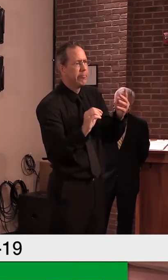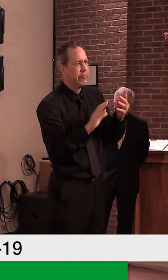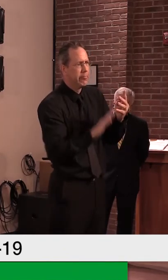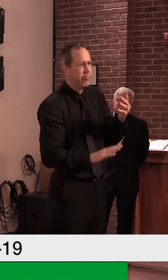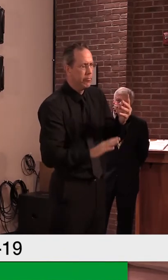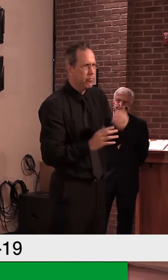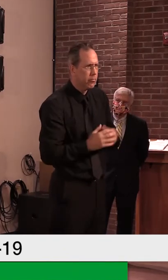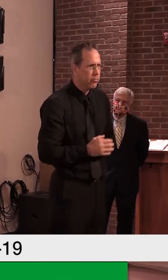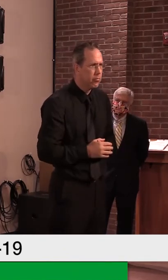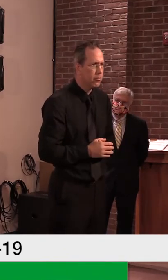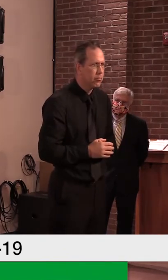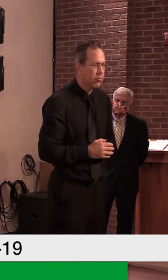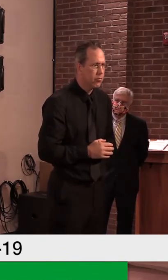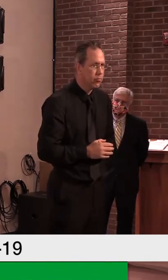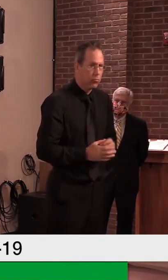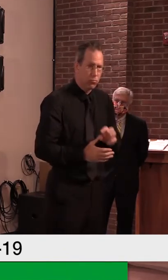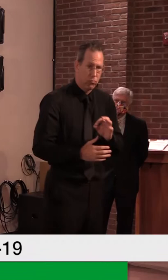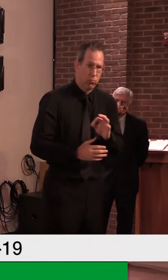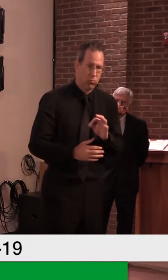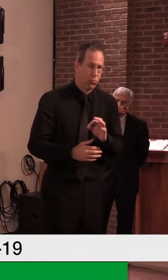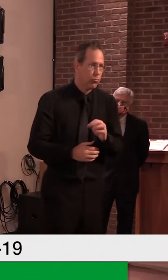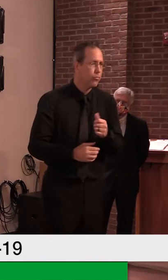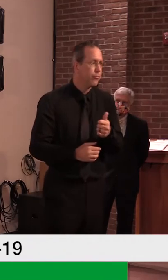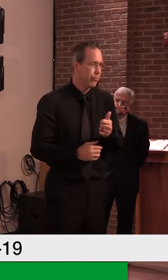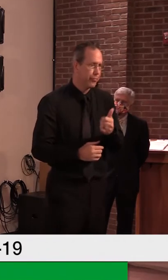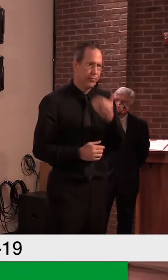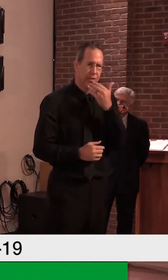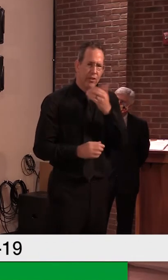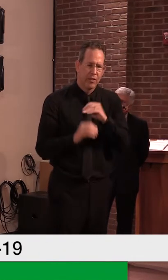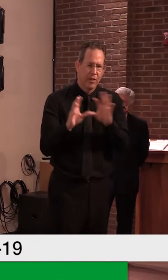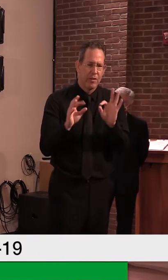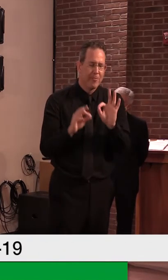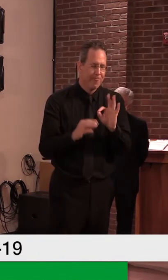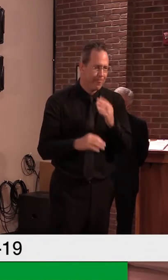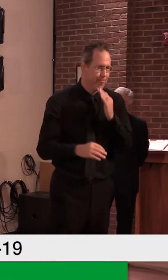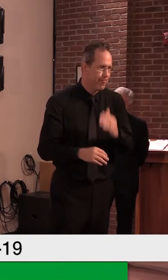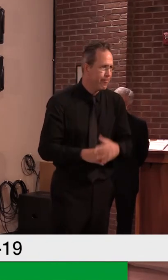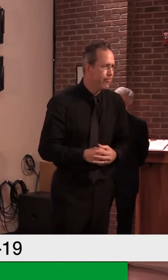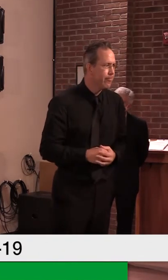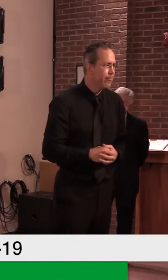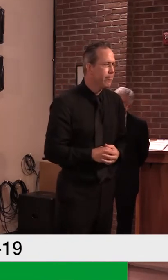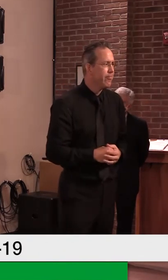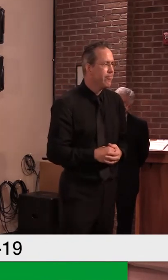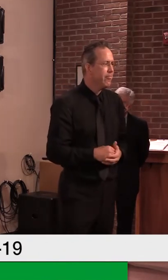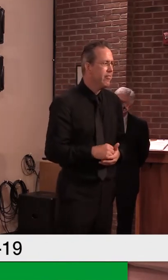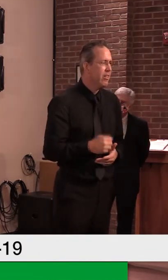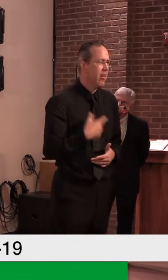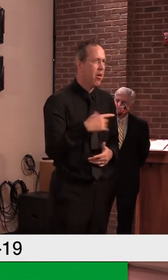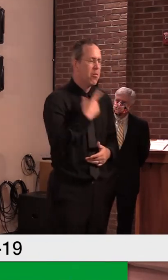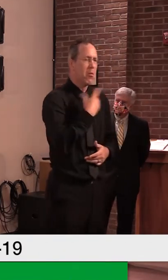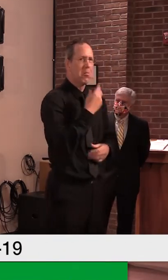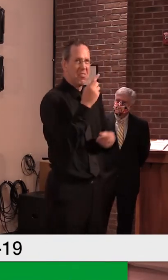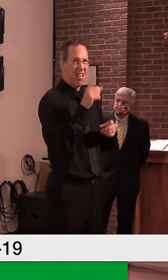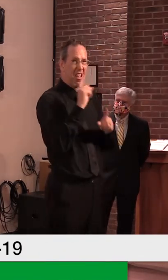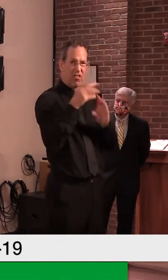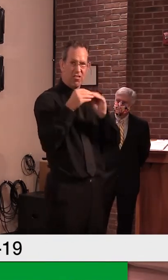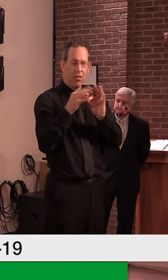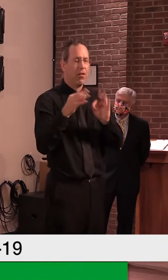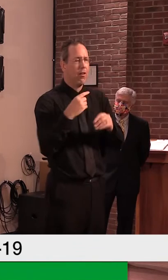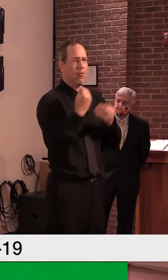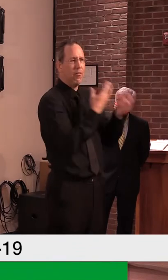Great. Thank you. I hope that clears that up for, uh, for this person. Uh, thanks a lot. And governor,